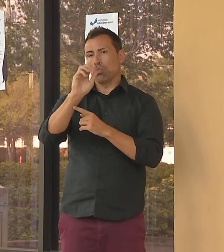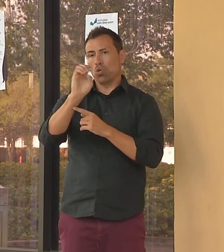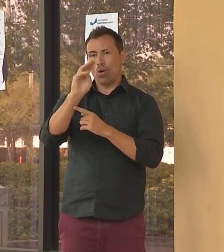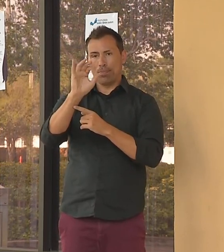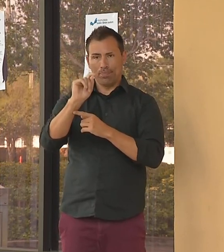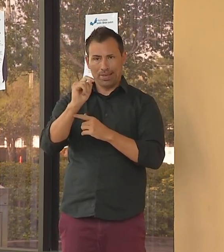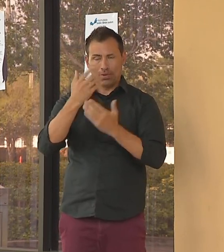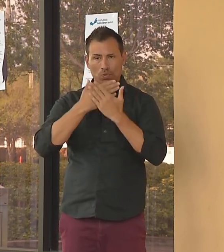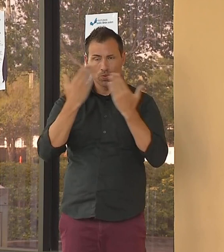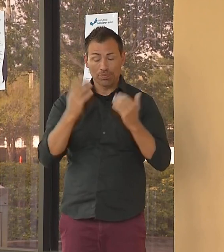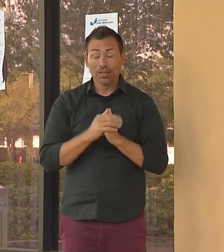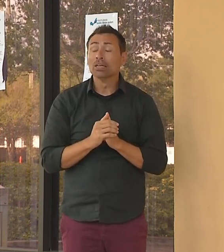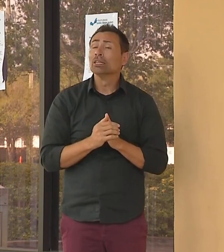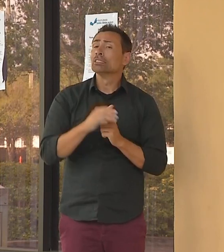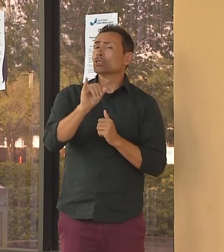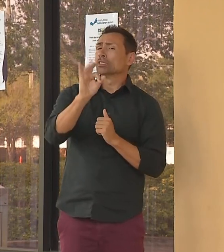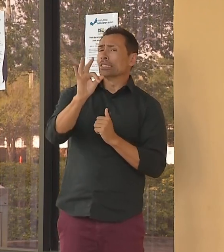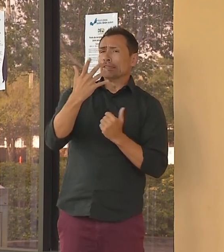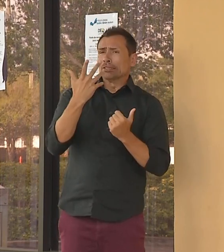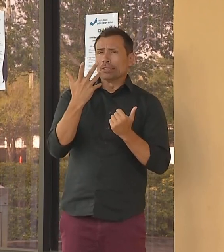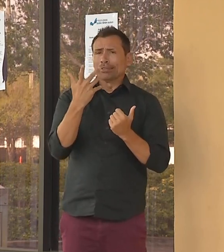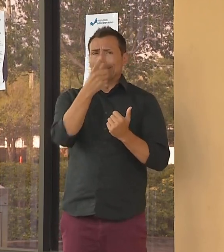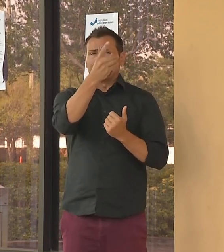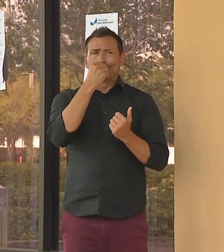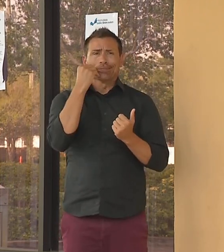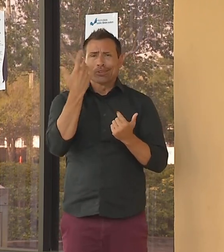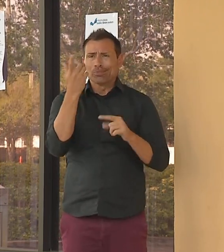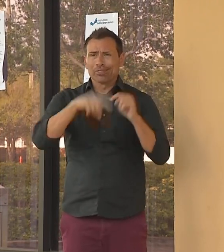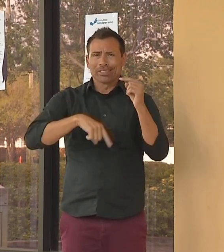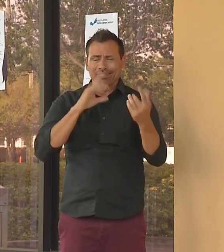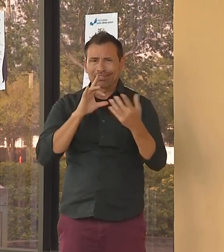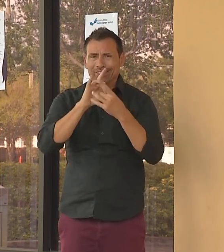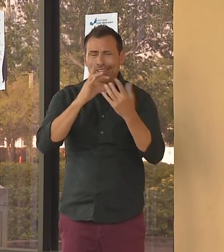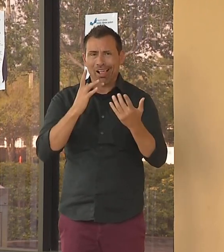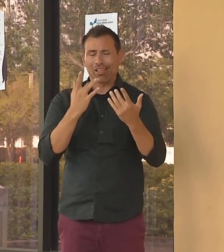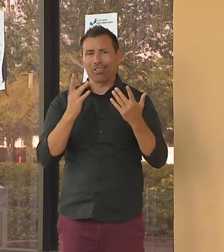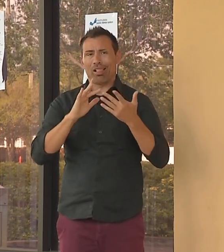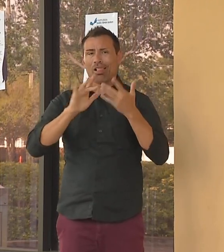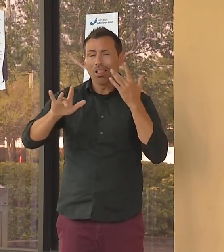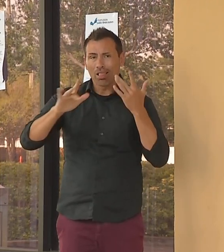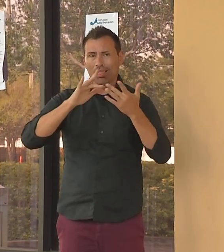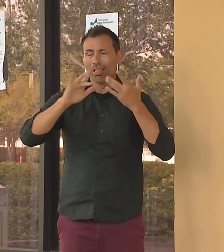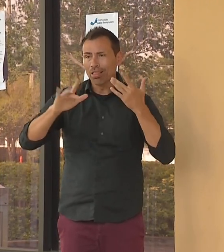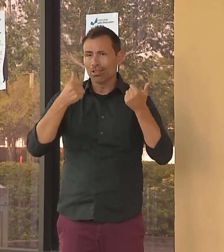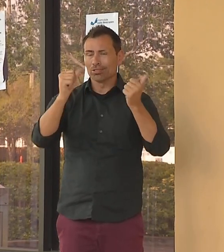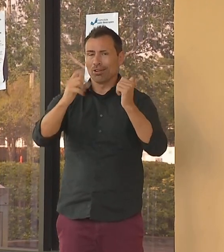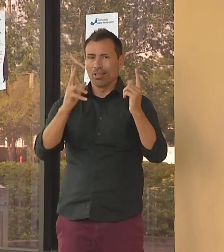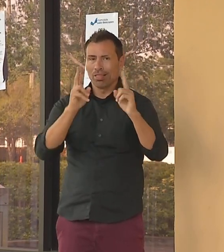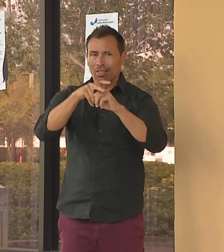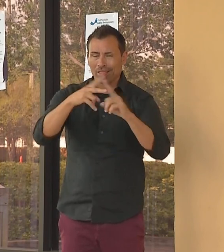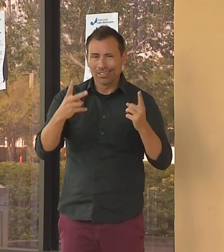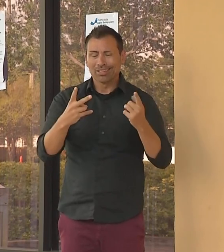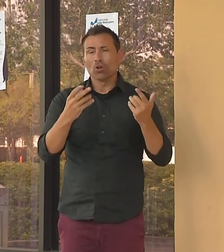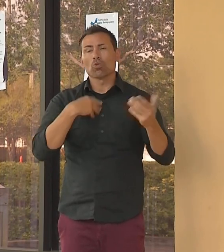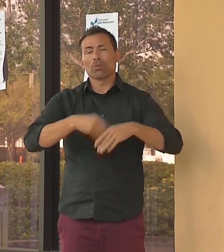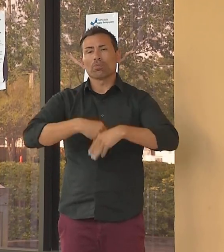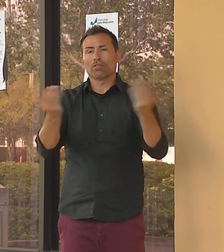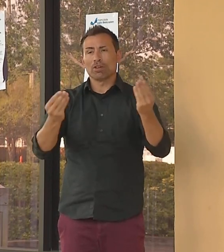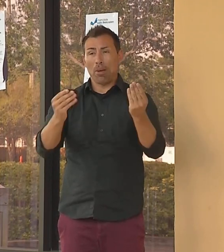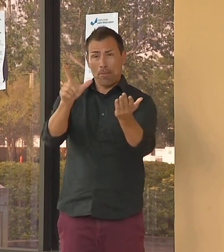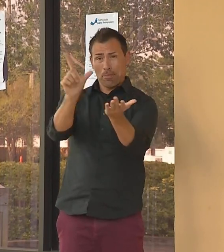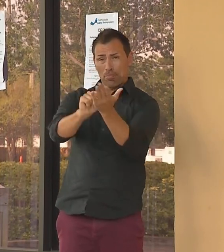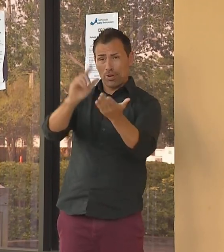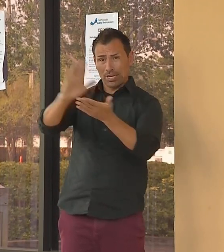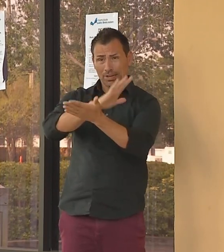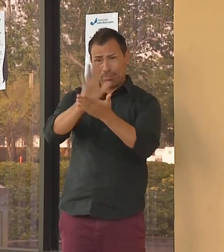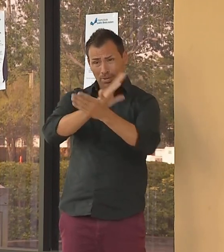connecting into the state's overburdened online system. We're printing hundreds of thousands of these claim forms, and our library